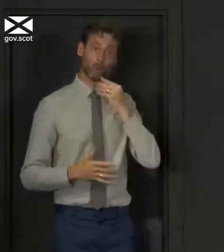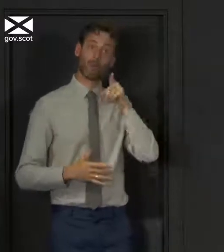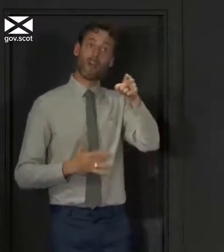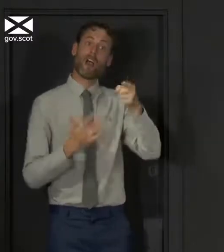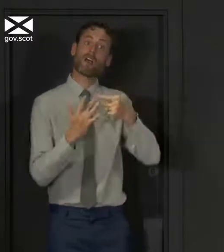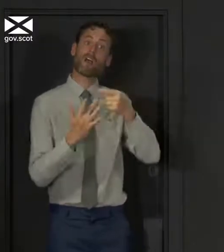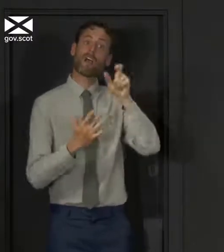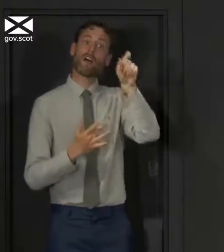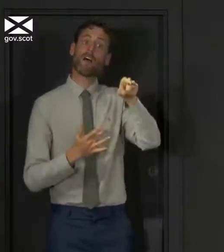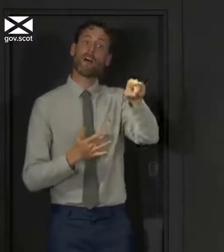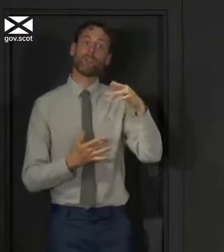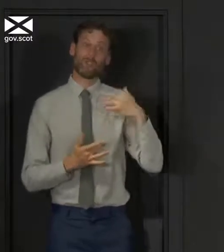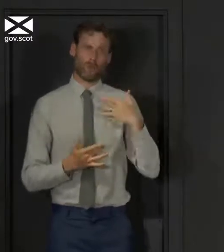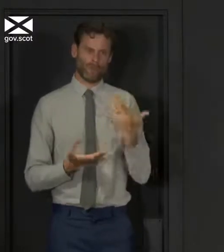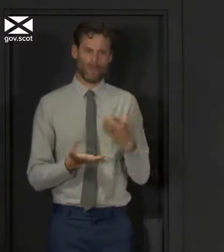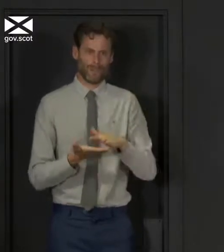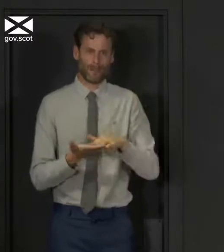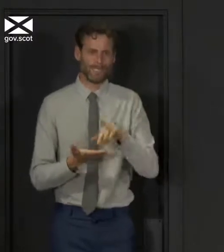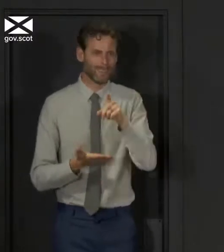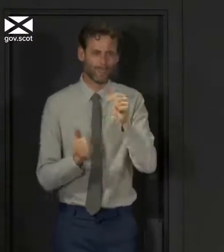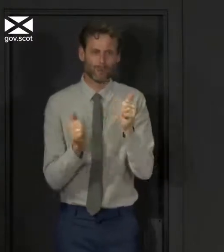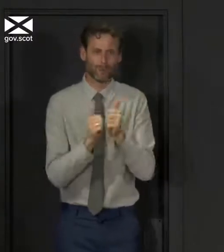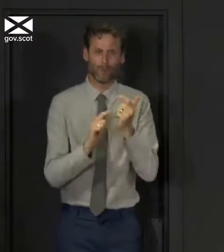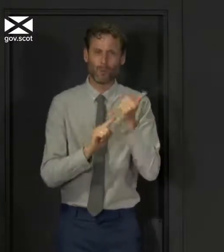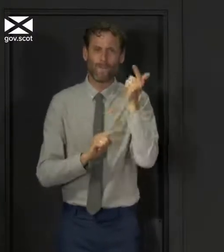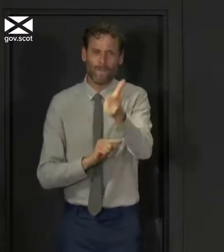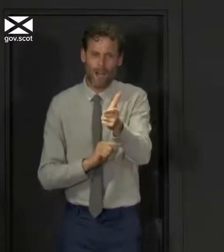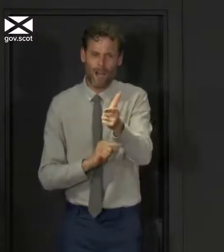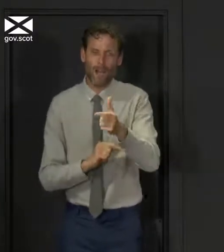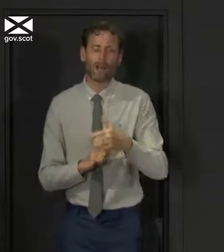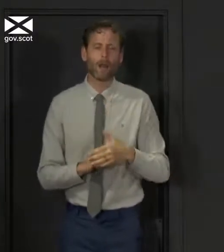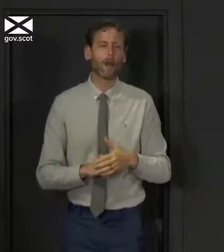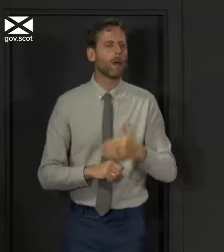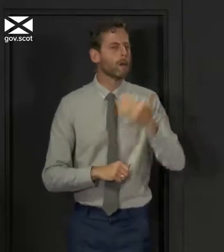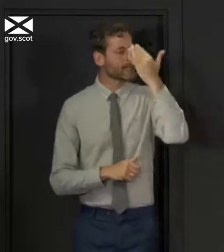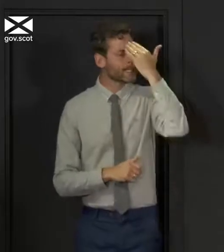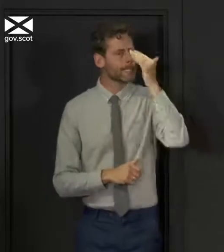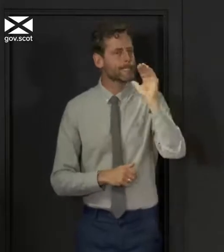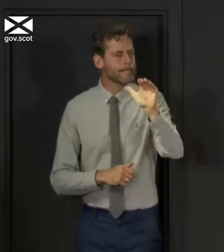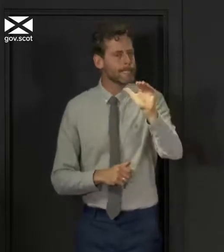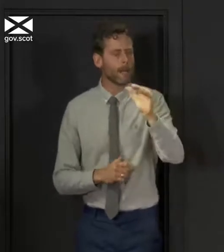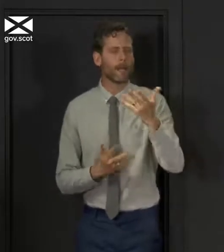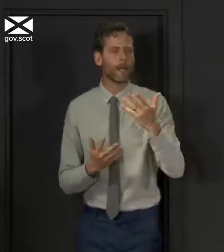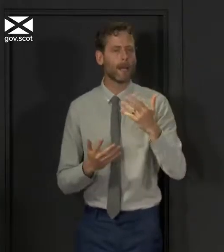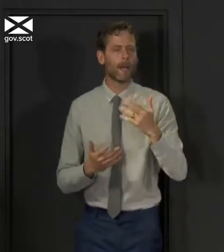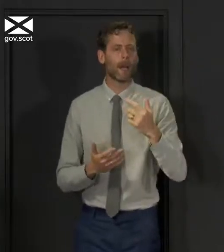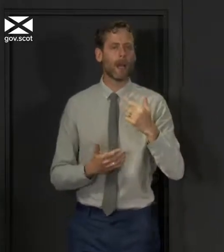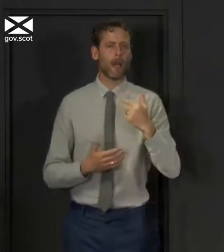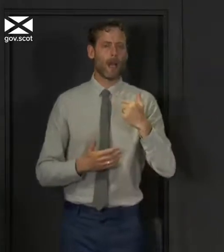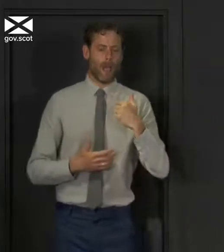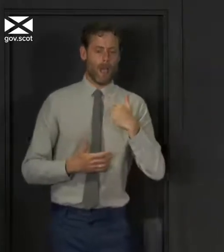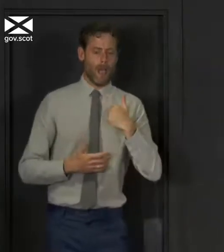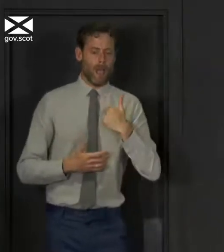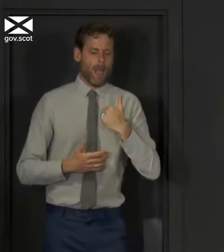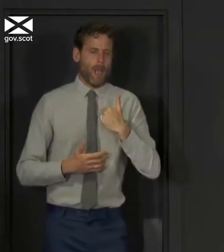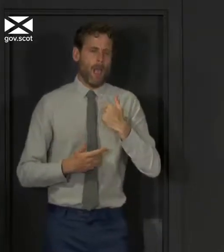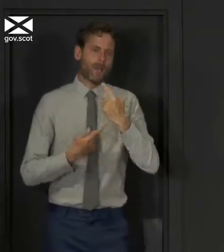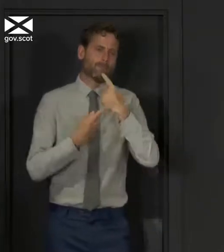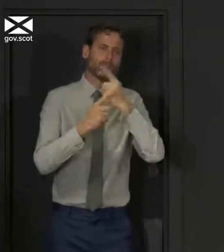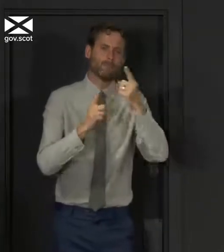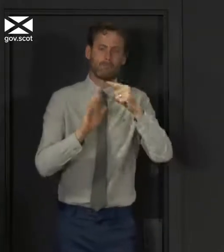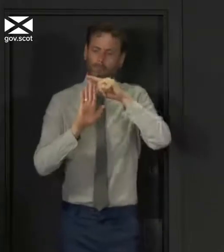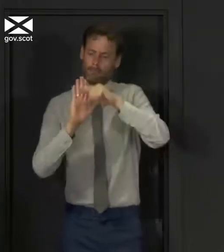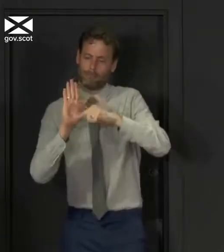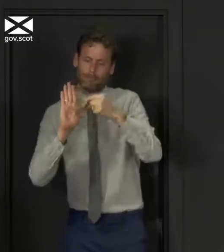for all of this is simple, but it is worth repeating, because I'm not putting all of these restrictions or asking you to put these